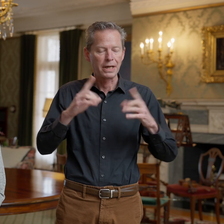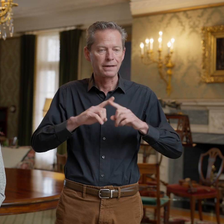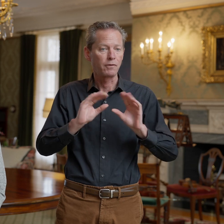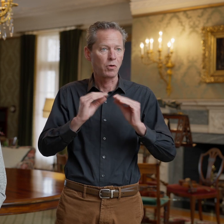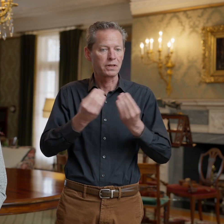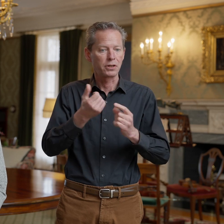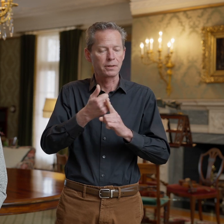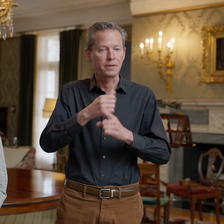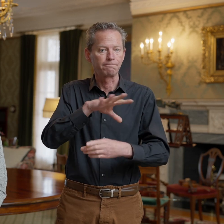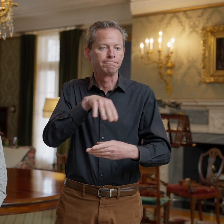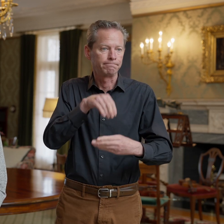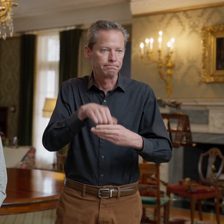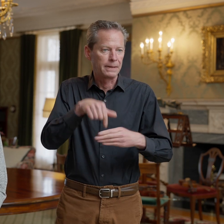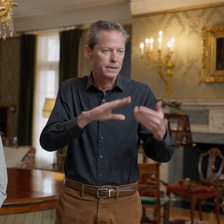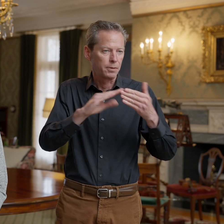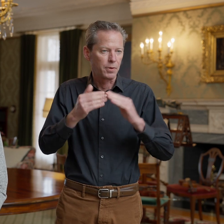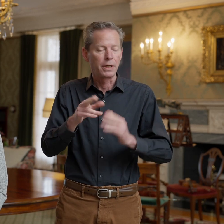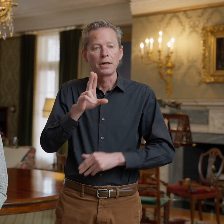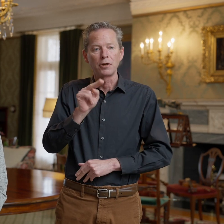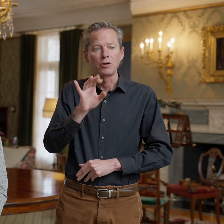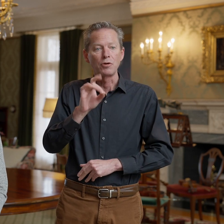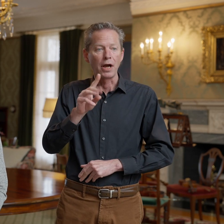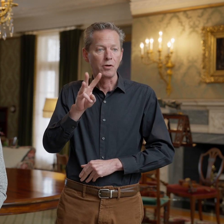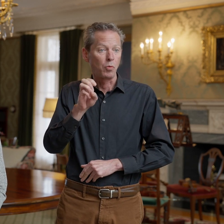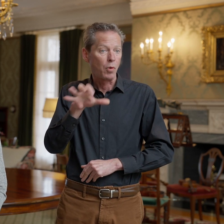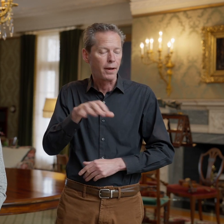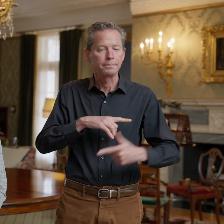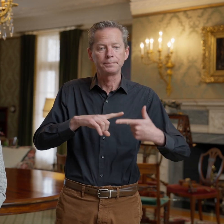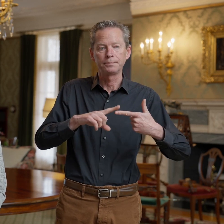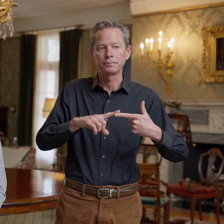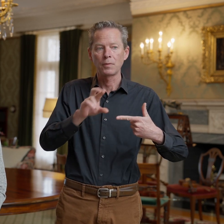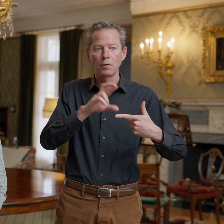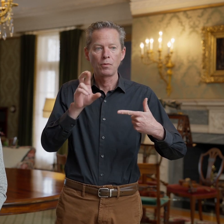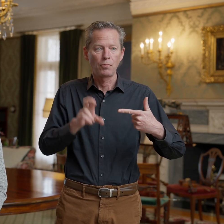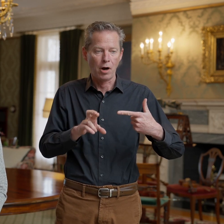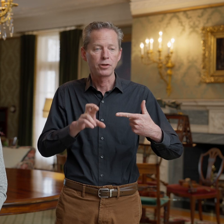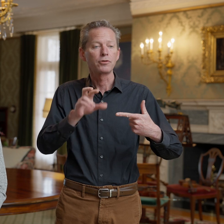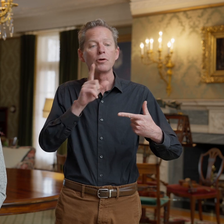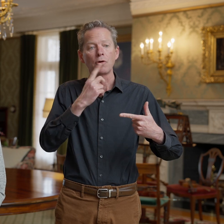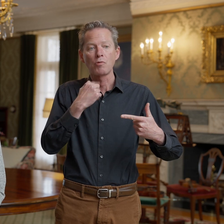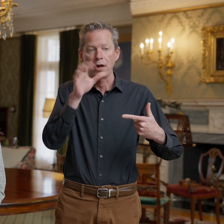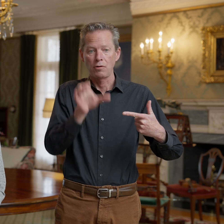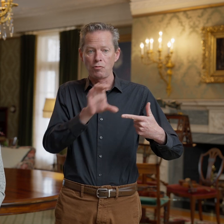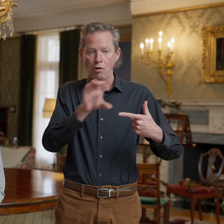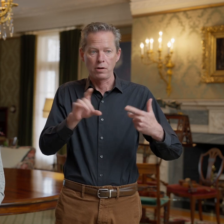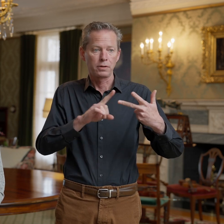community. The United Way, the Rochester Red Cross, the Memorial Art